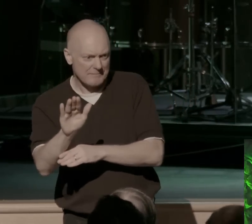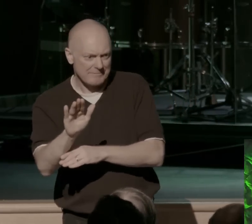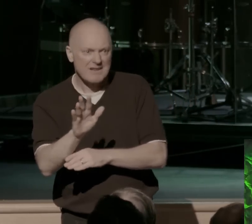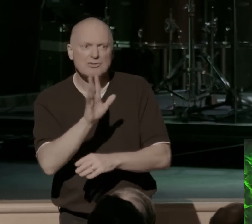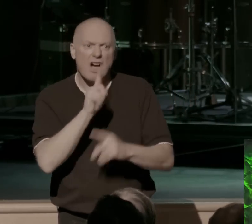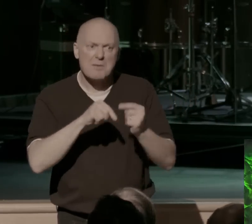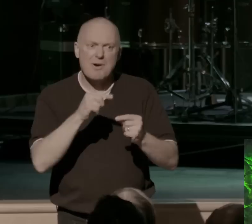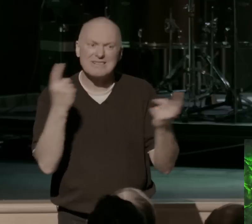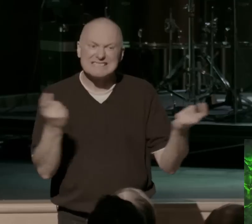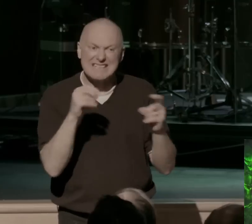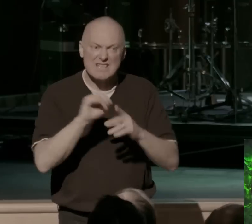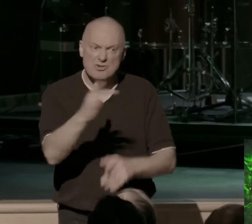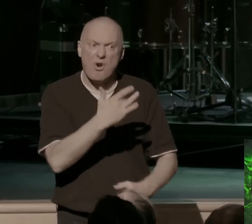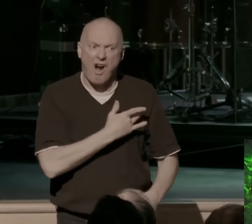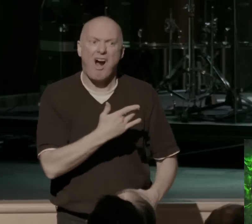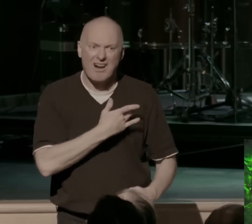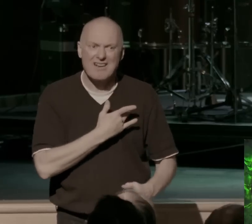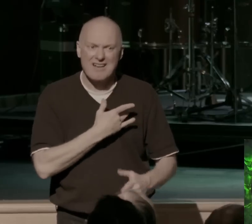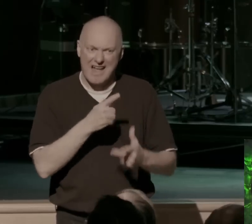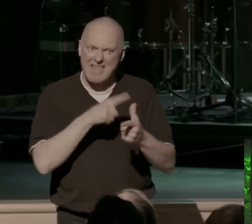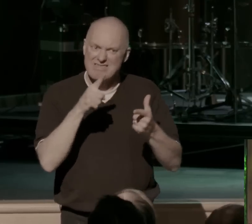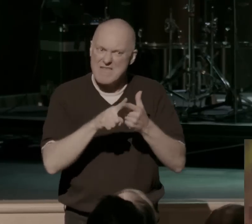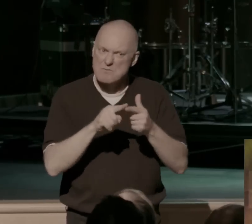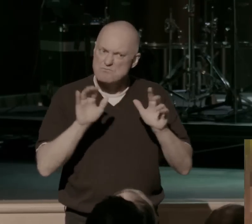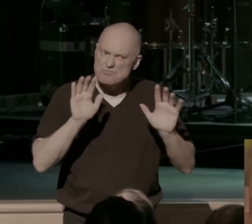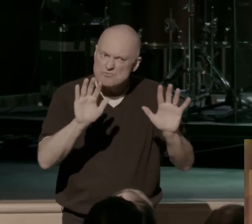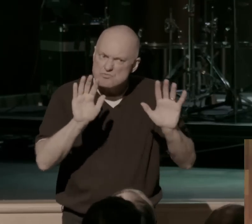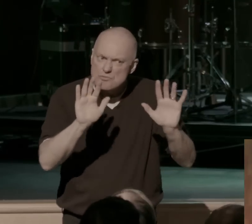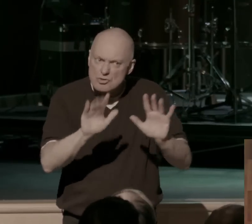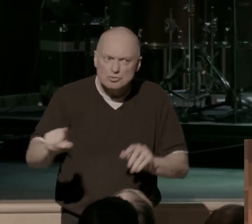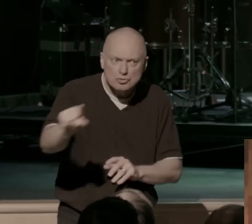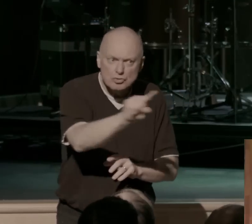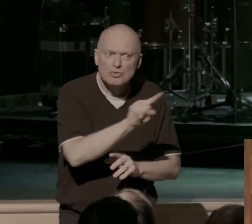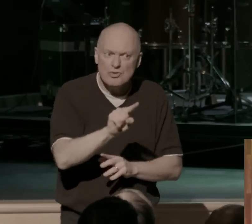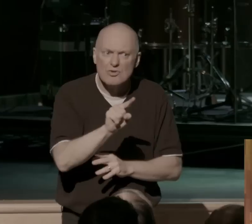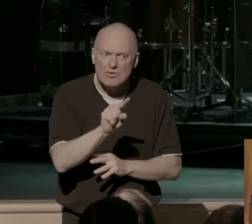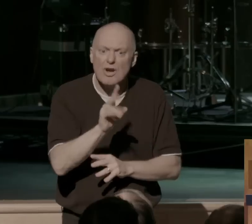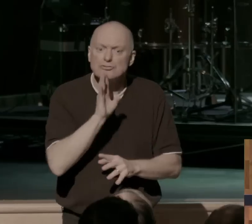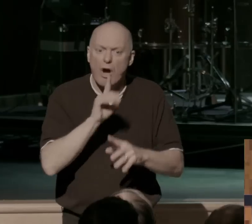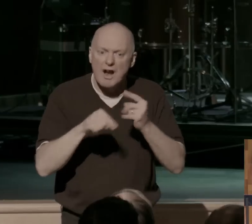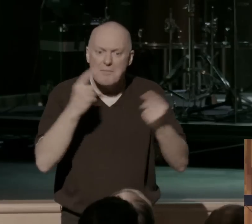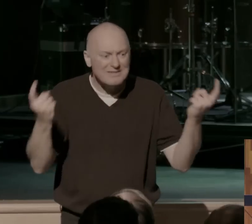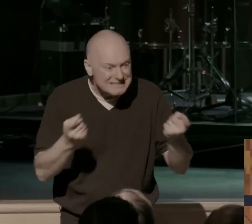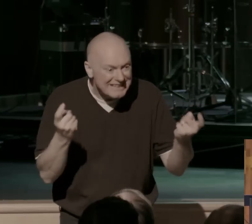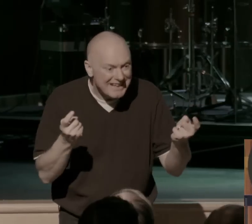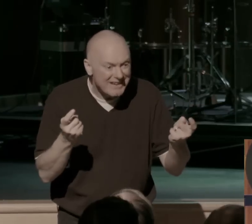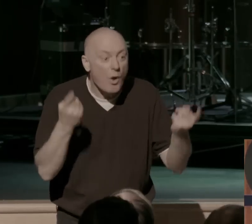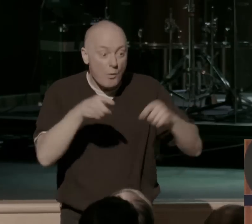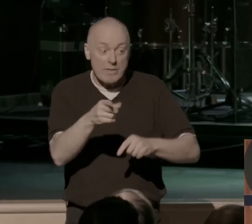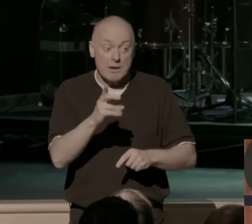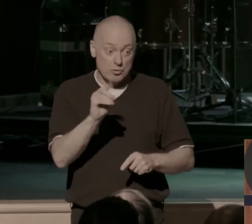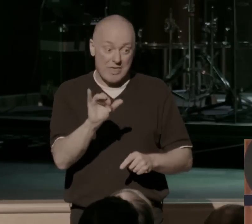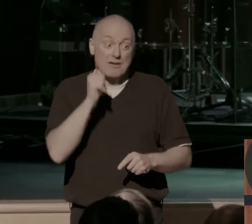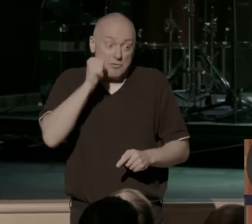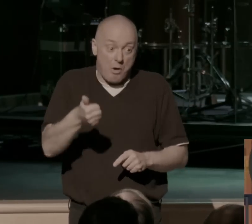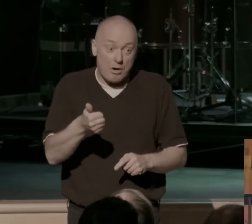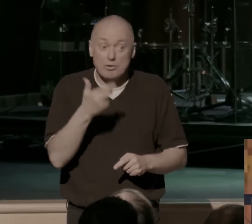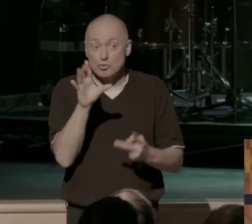press in on it. And they're going to talk about sin. And when they do that, listen, you've got a choice. You can either hear that. You can feel that